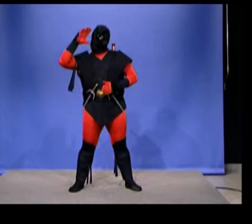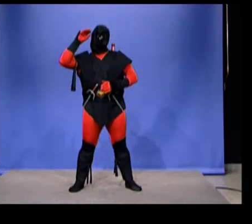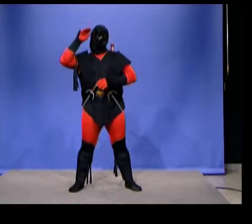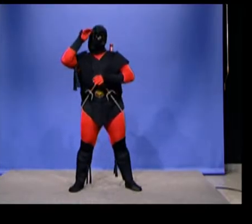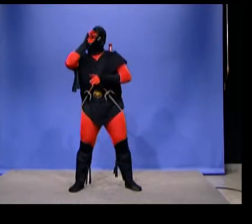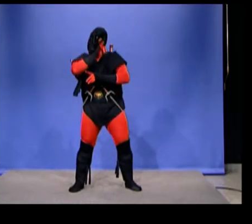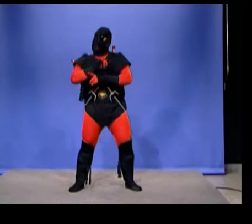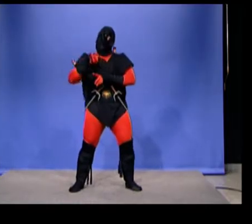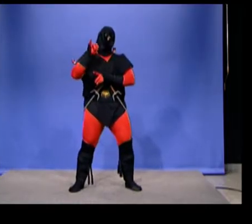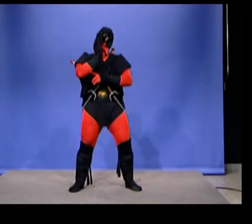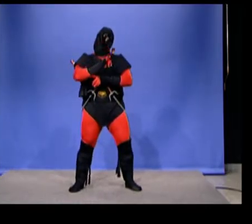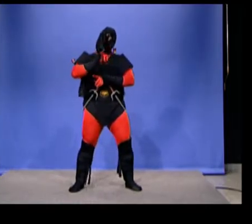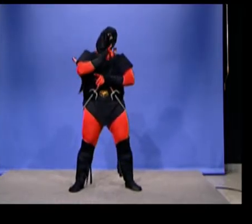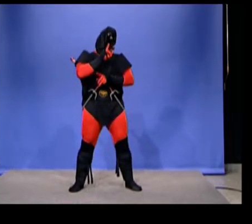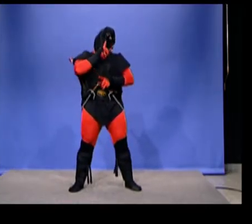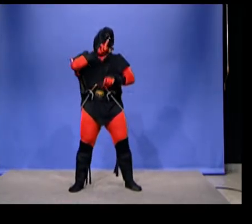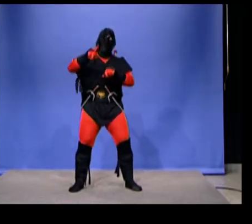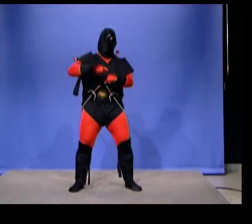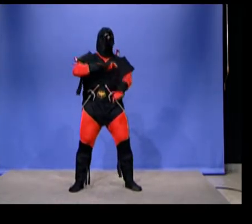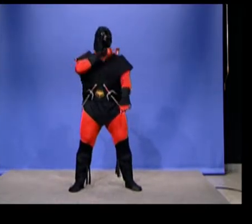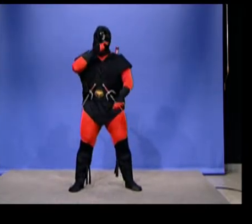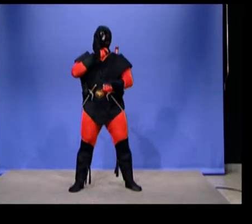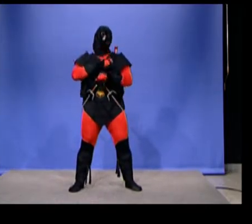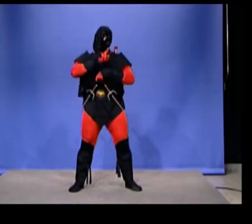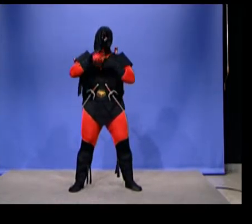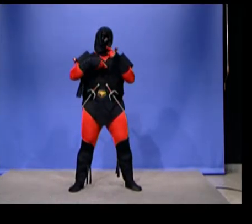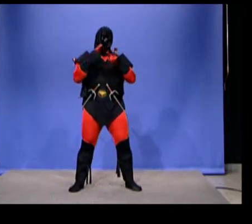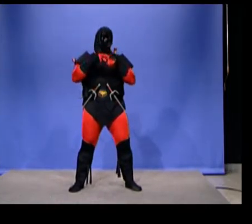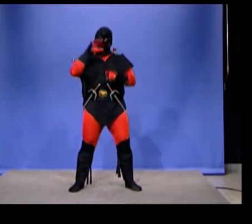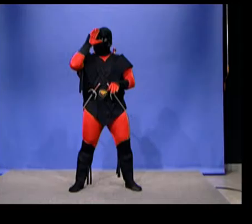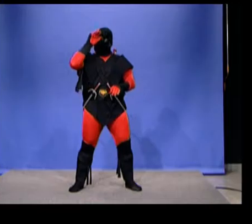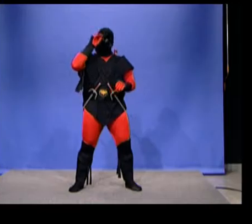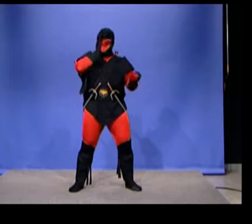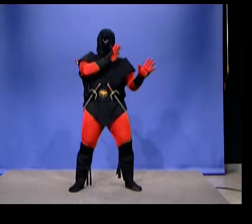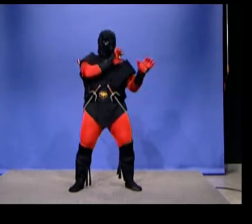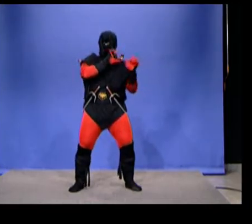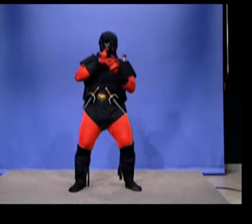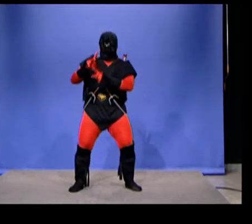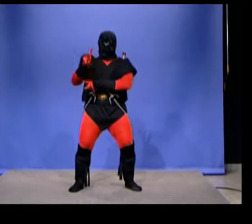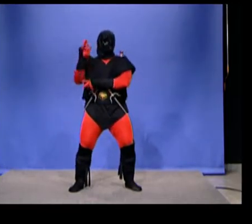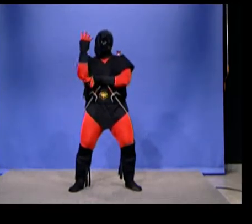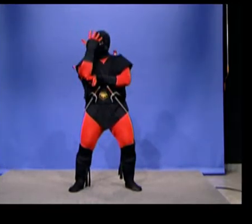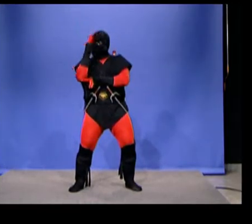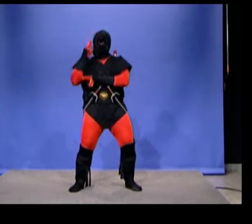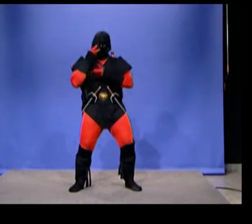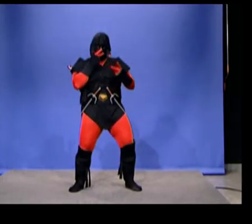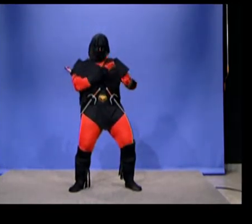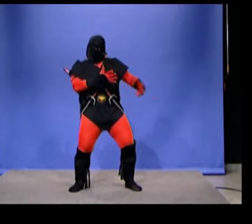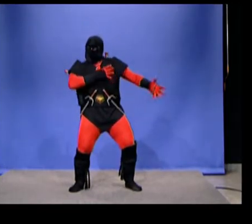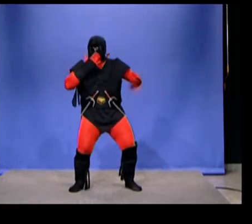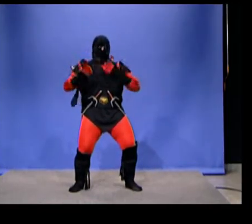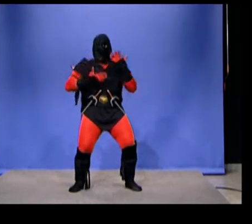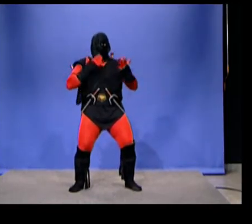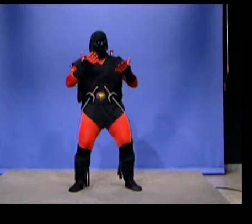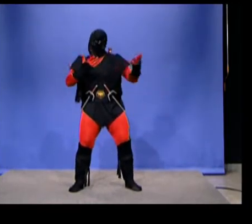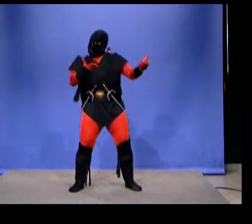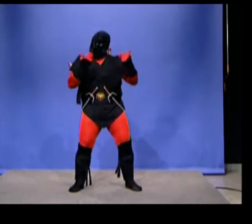But the boy stayed away for a long time. And when he came back, the tree was so happy that she could hardly speak.